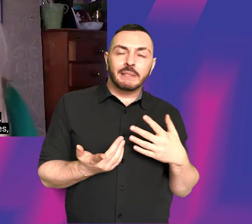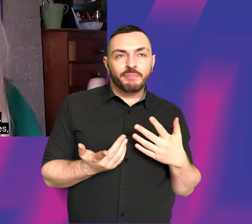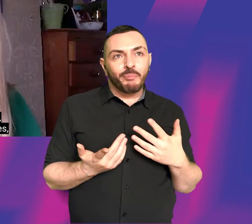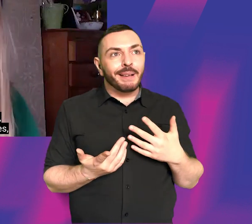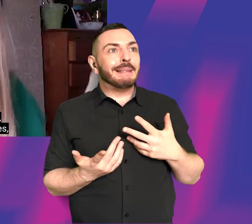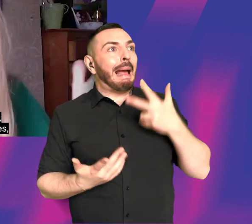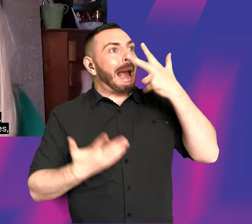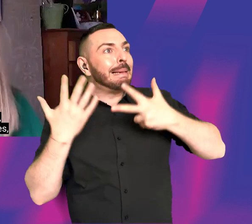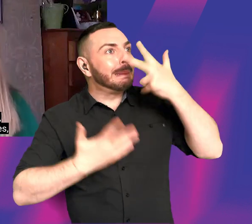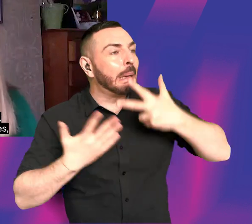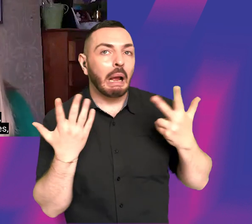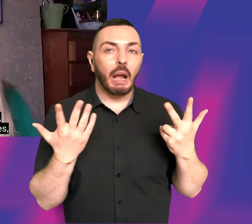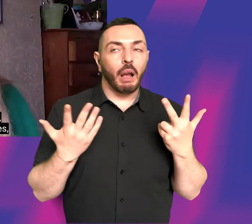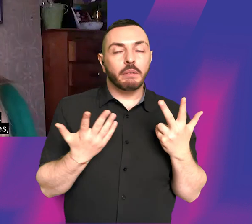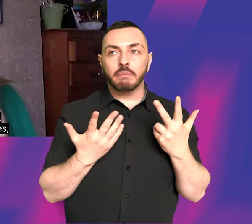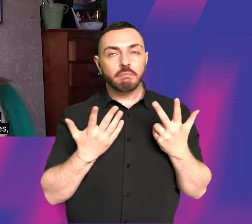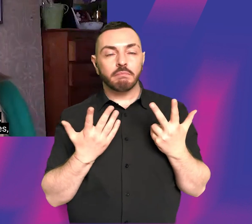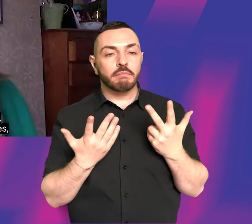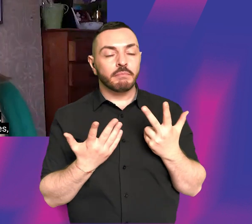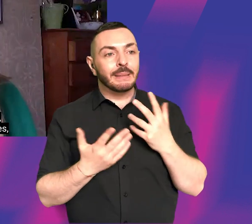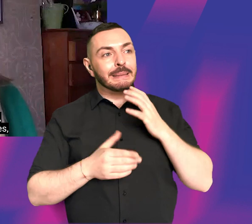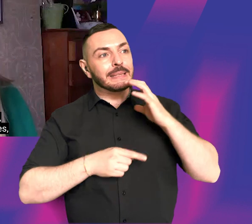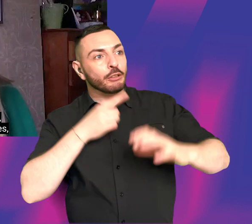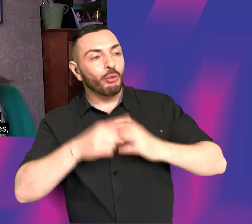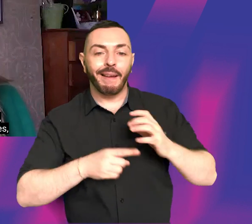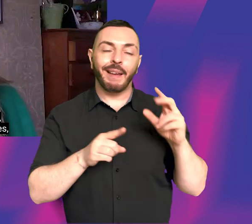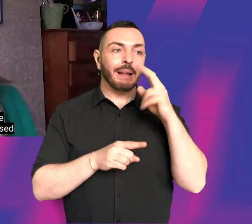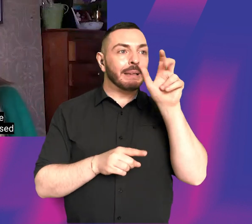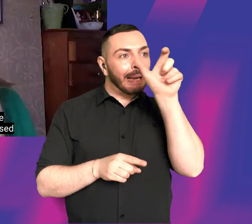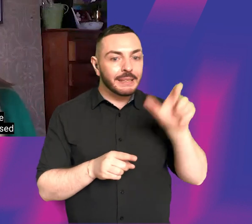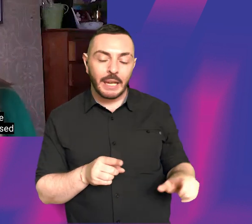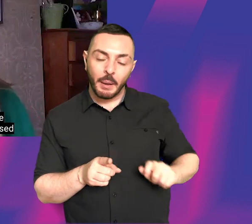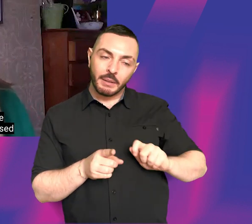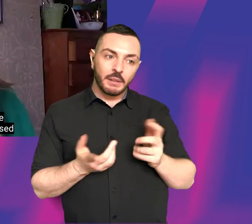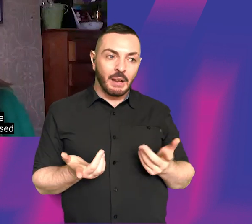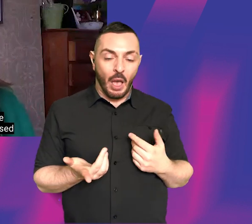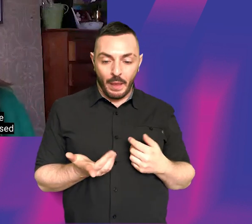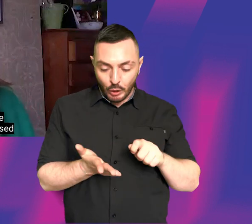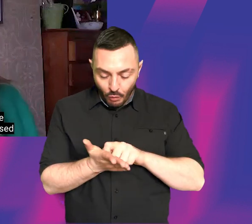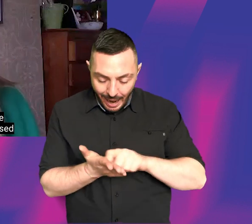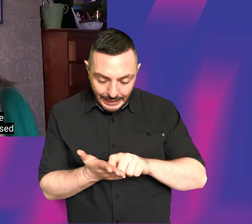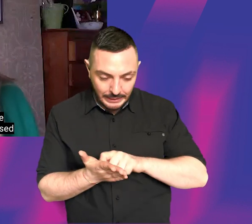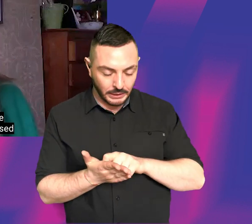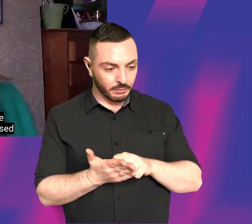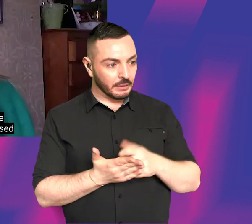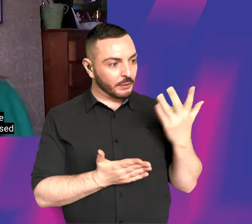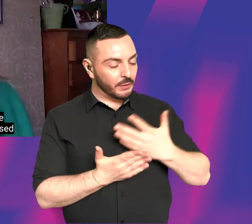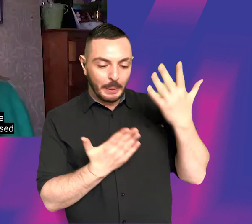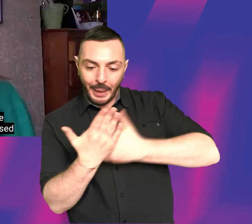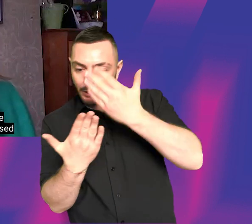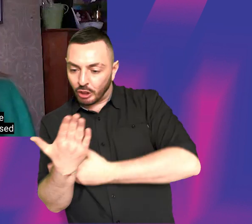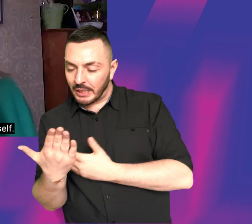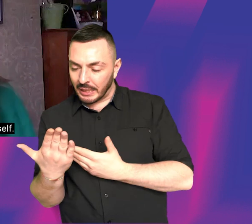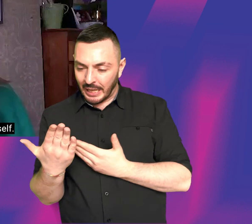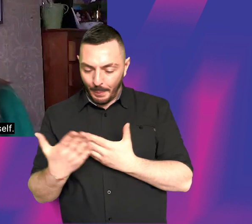18th century Italy, you know, and then I would write 10 or 15 pages. And then I would realize I didn't have a story and I would get lost and confused